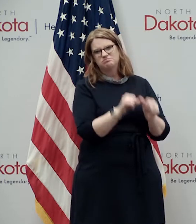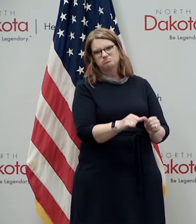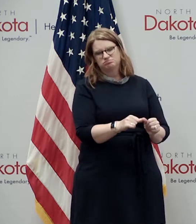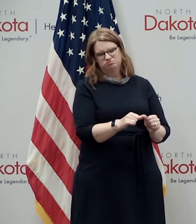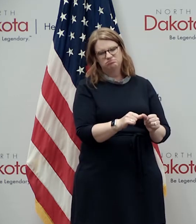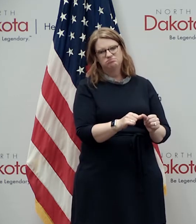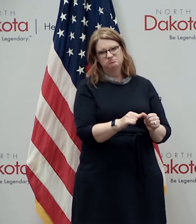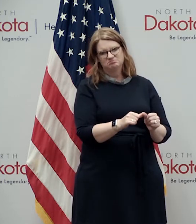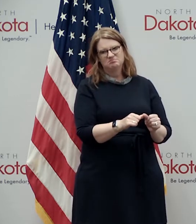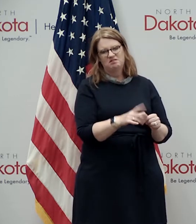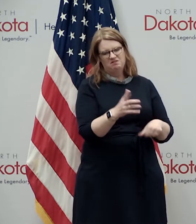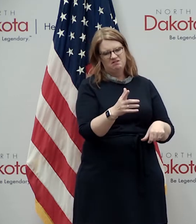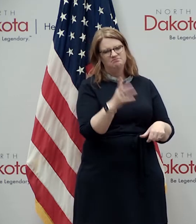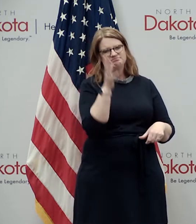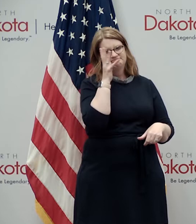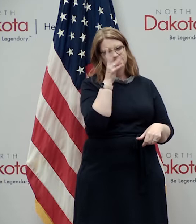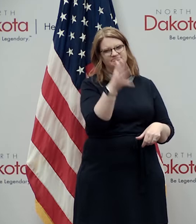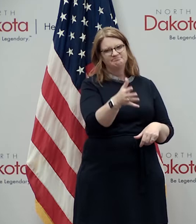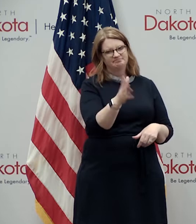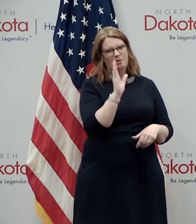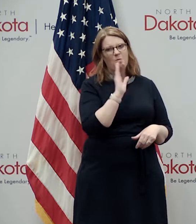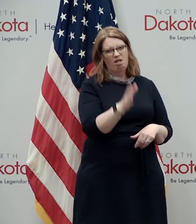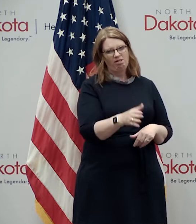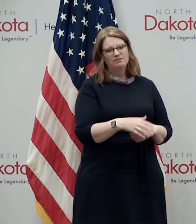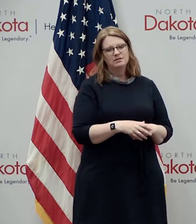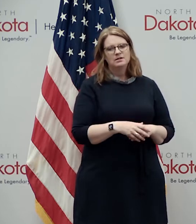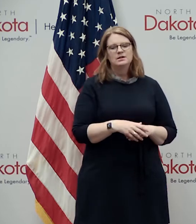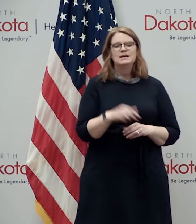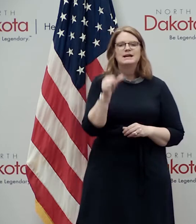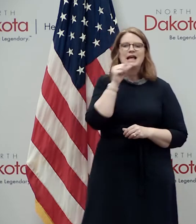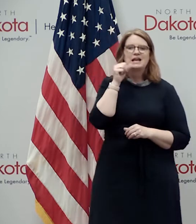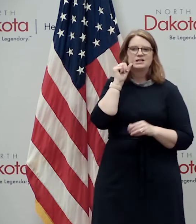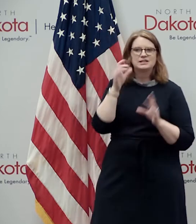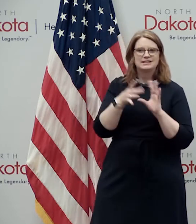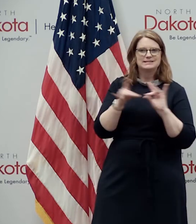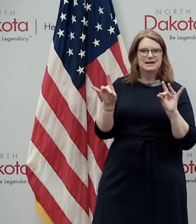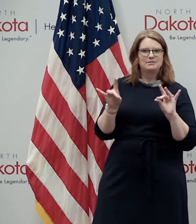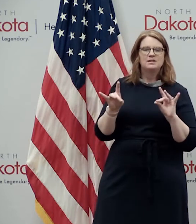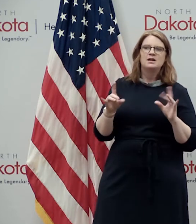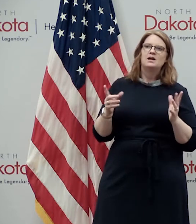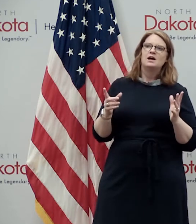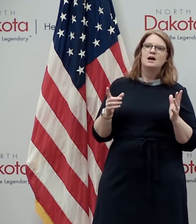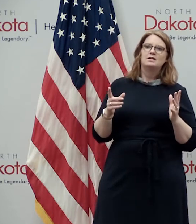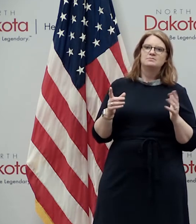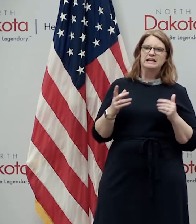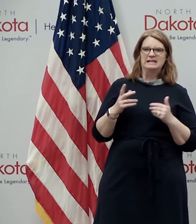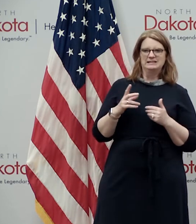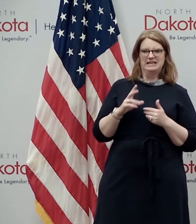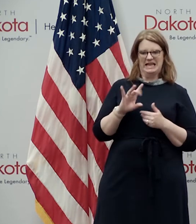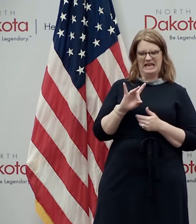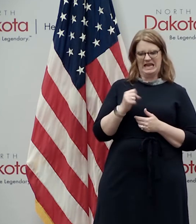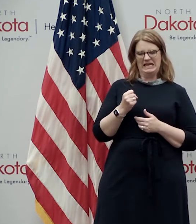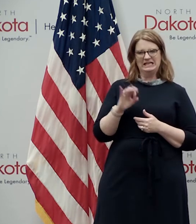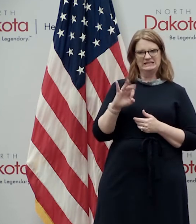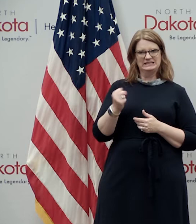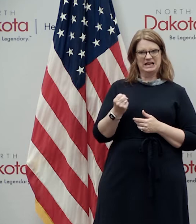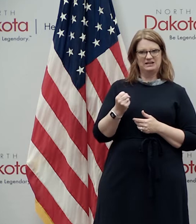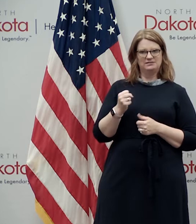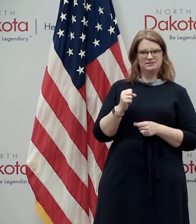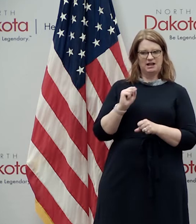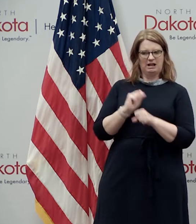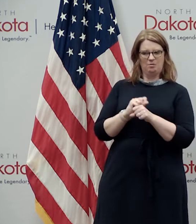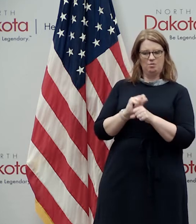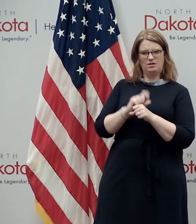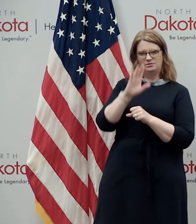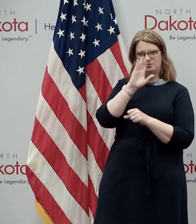through us and as i said yesterday in a statement i was so fortunate because i had an opportunity in the late 80s and early 90s to work directly